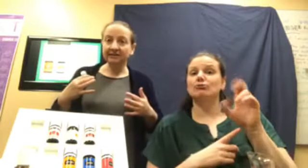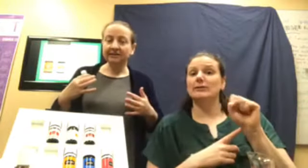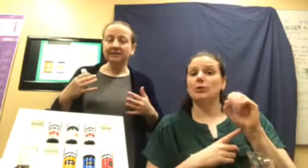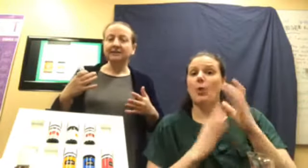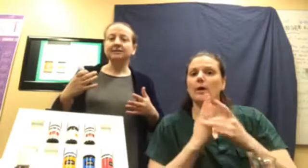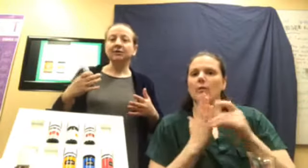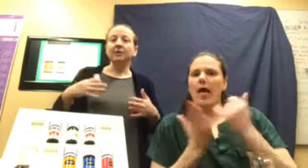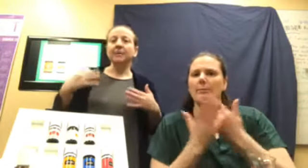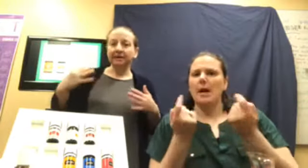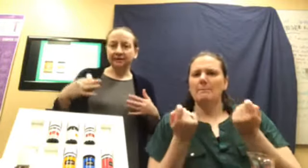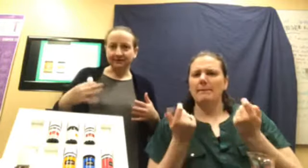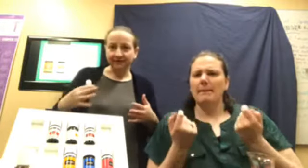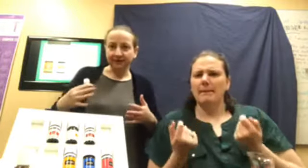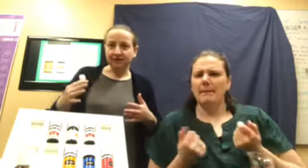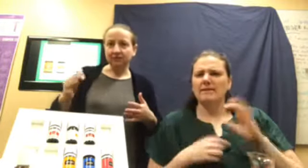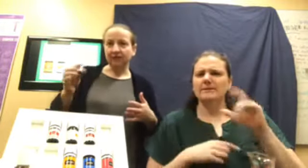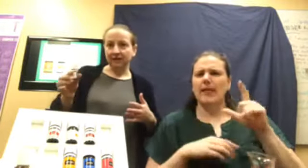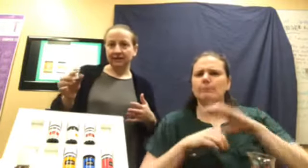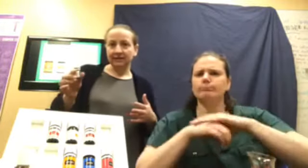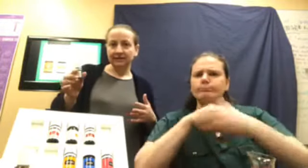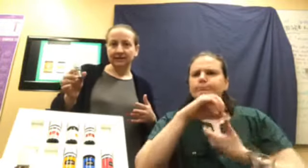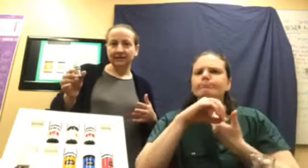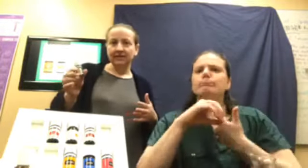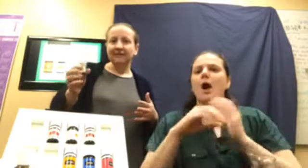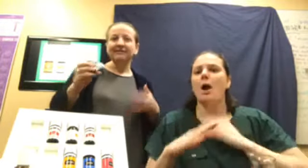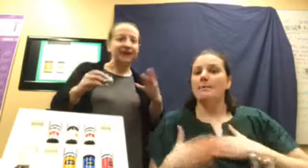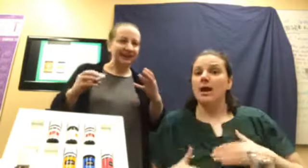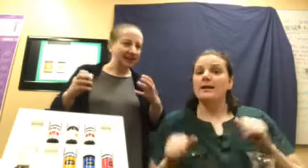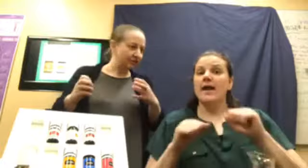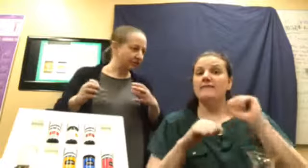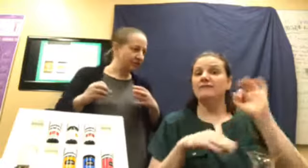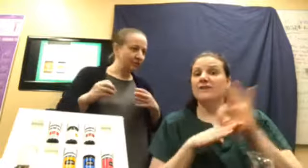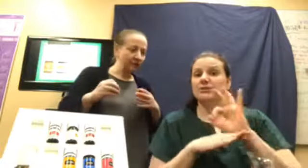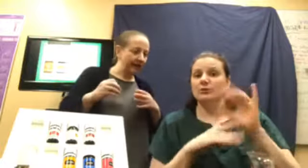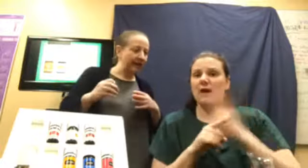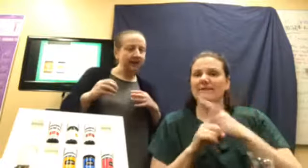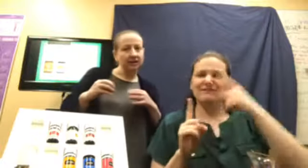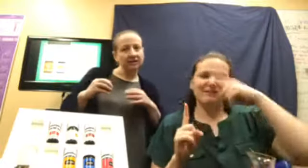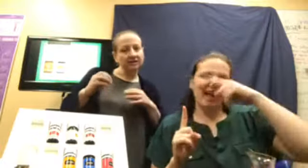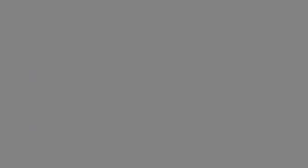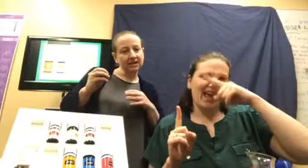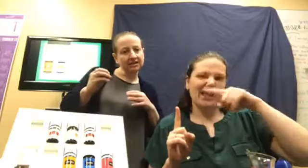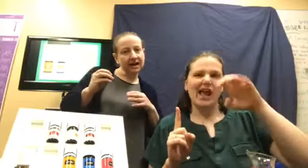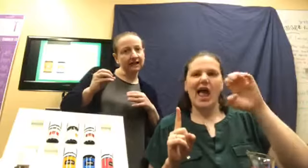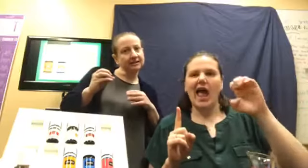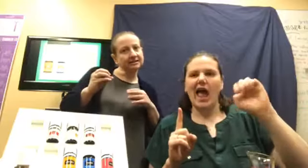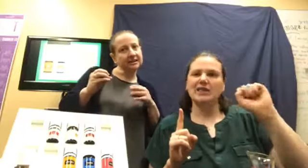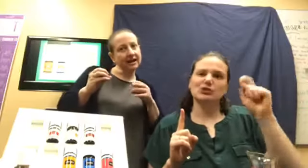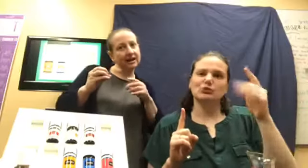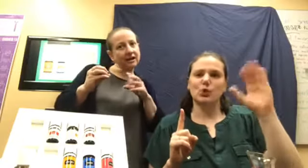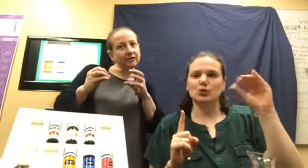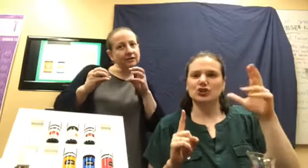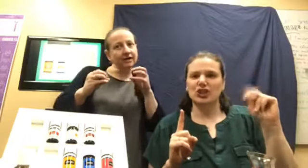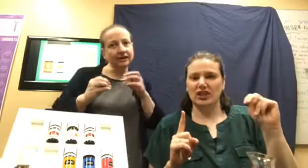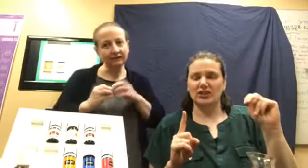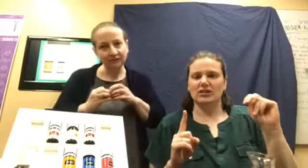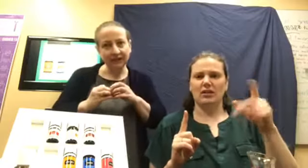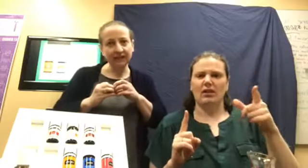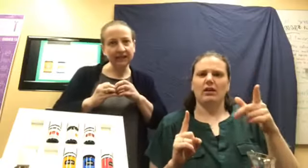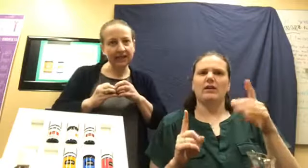so our bodies can function right. Fake estrogen will, like, see a cell and say, oh, look, I can fit. And